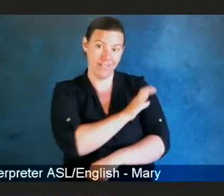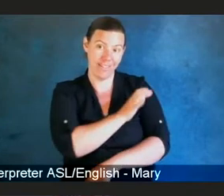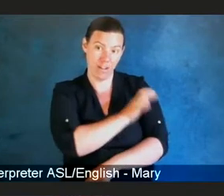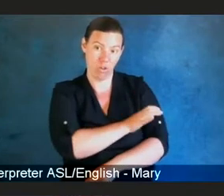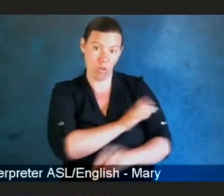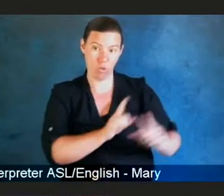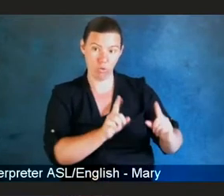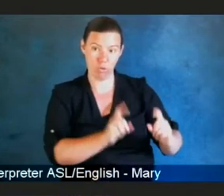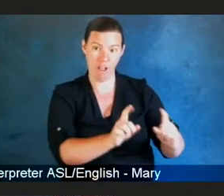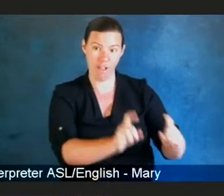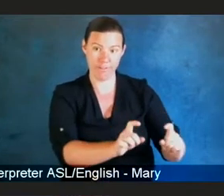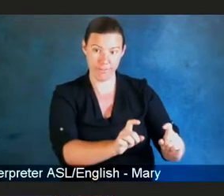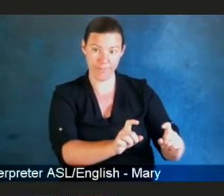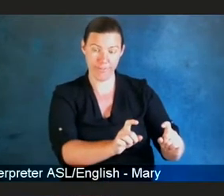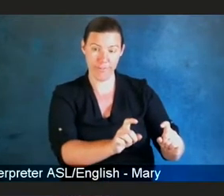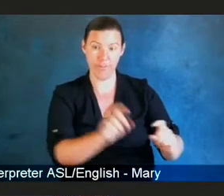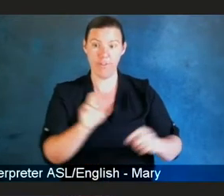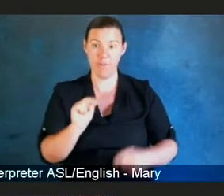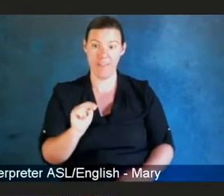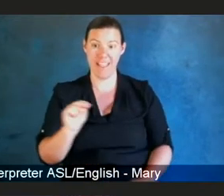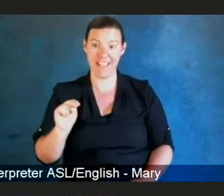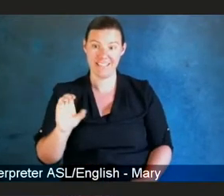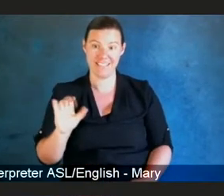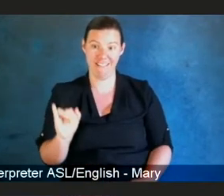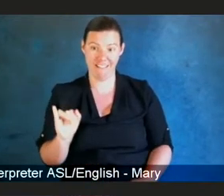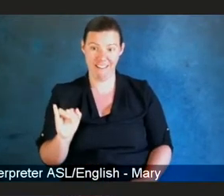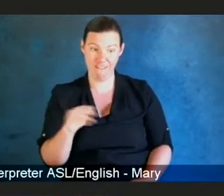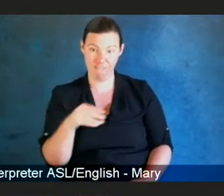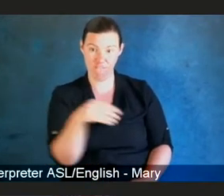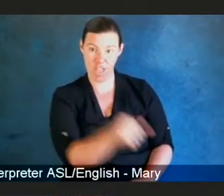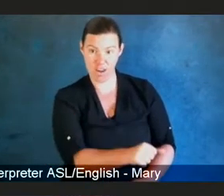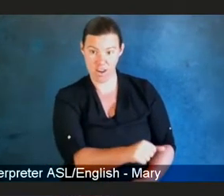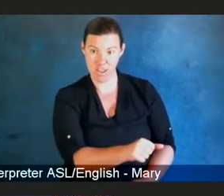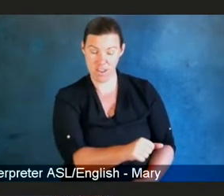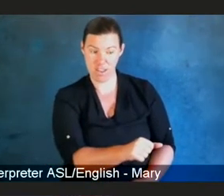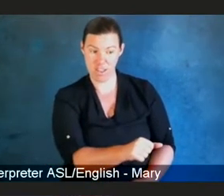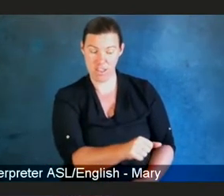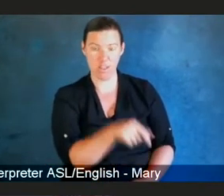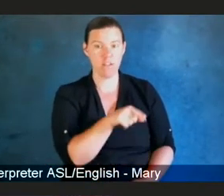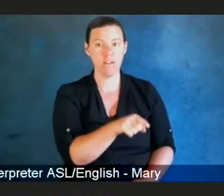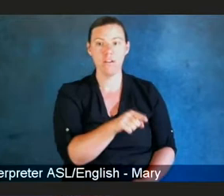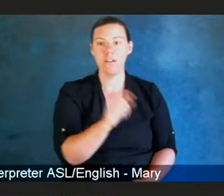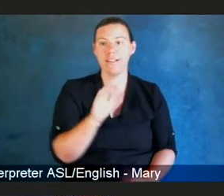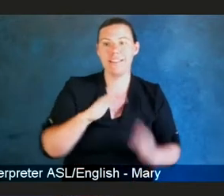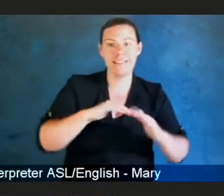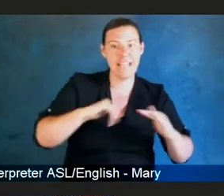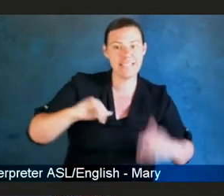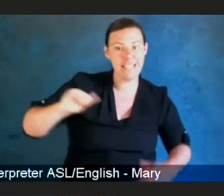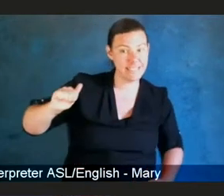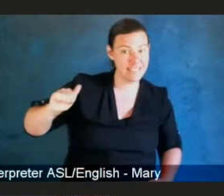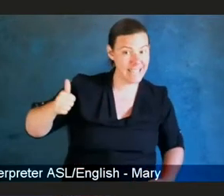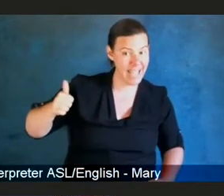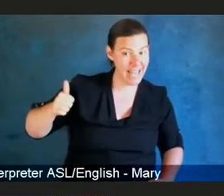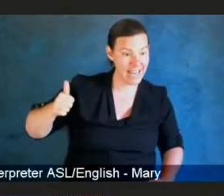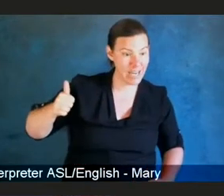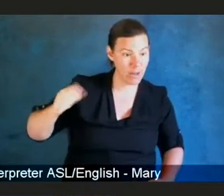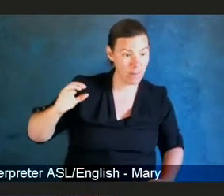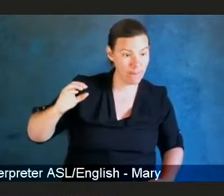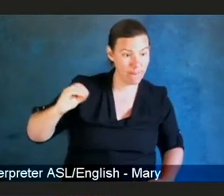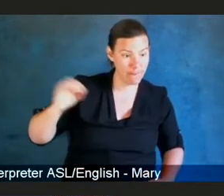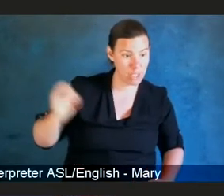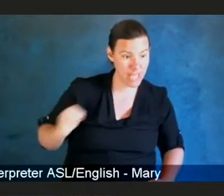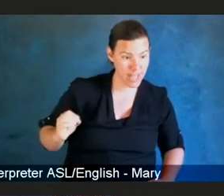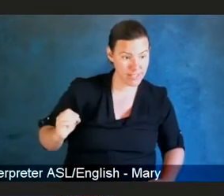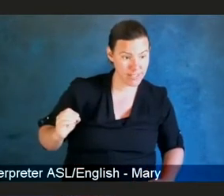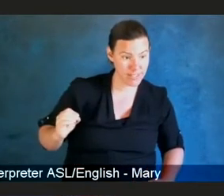than 2% met the minority criteria that NIH set. So we, there is a